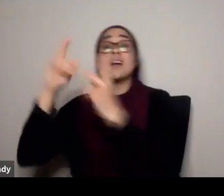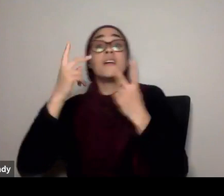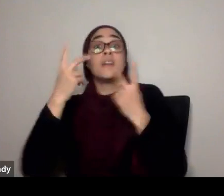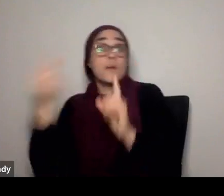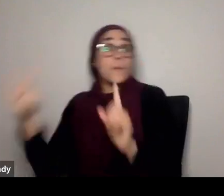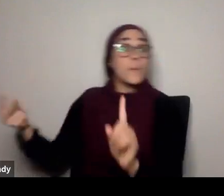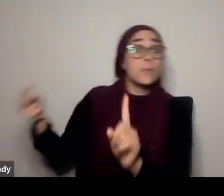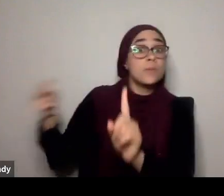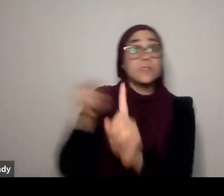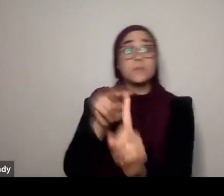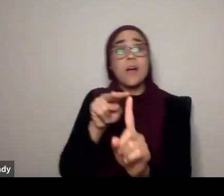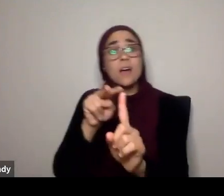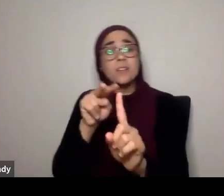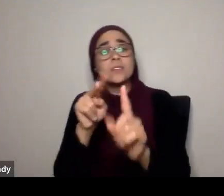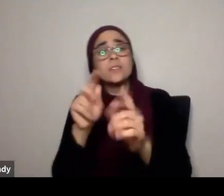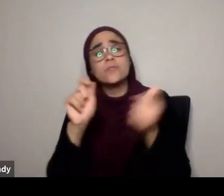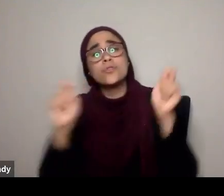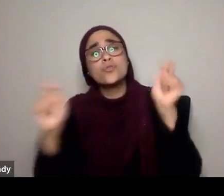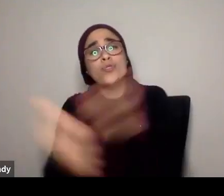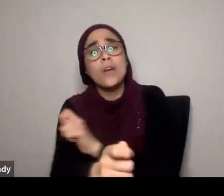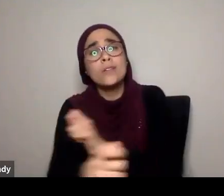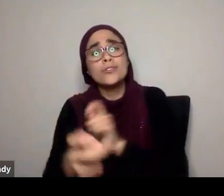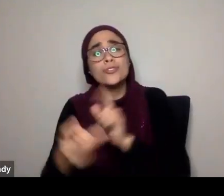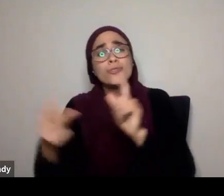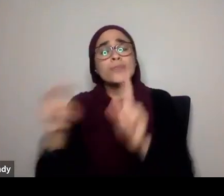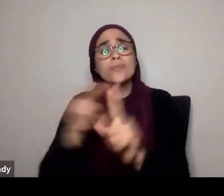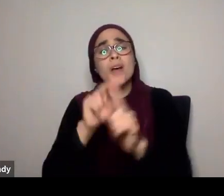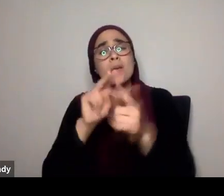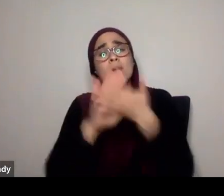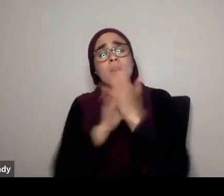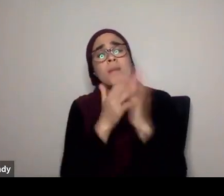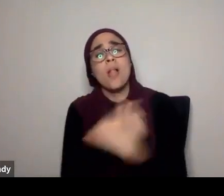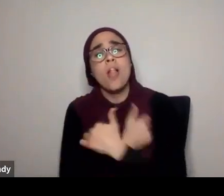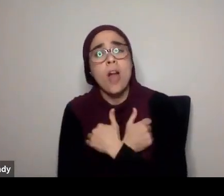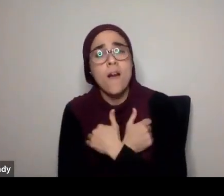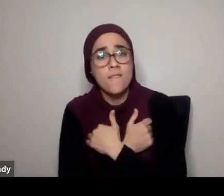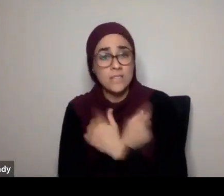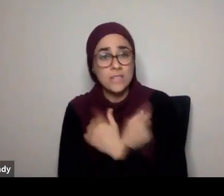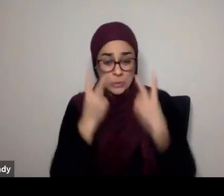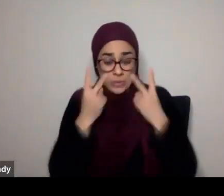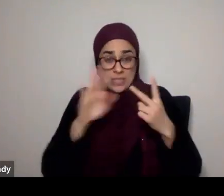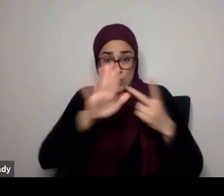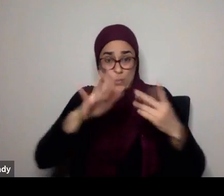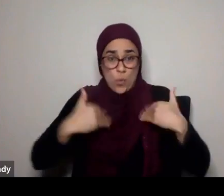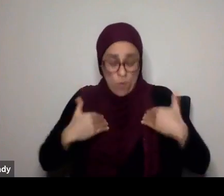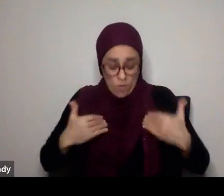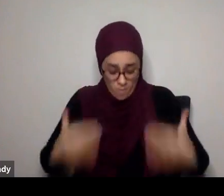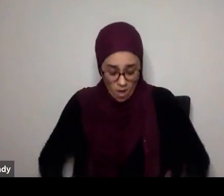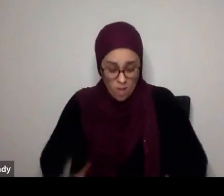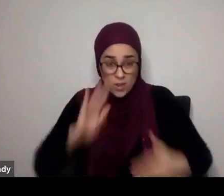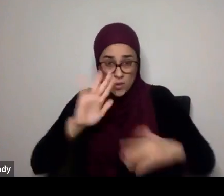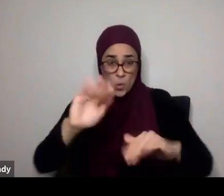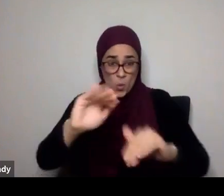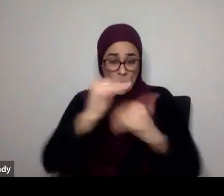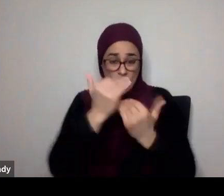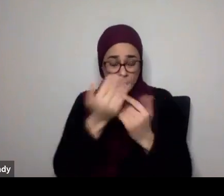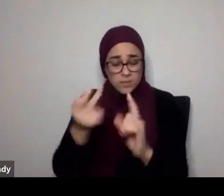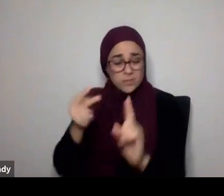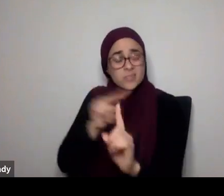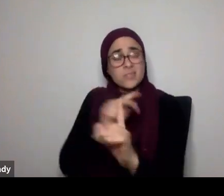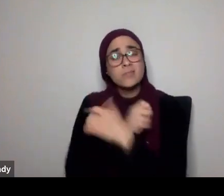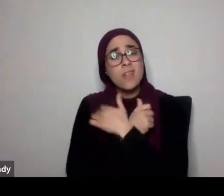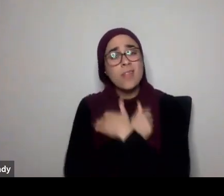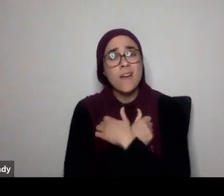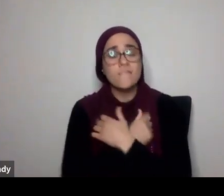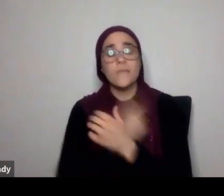of love. Not the eye of, oh, I'm enslaved, I'm oppressed. No, you look at it with the eye of love. Imagine there's a, like there's a